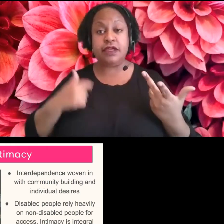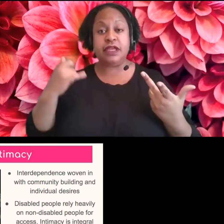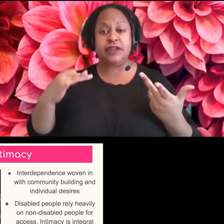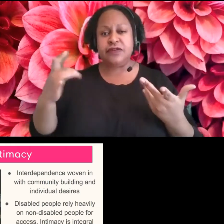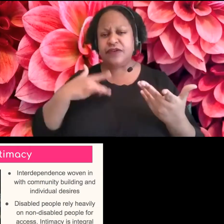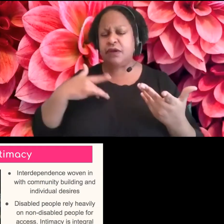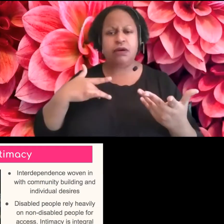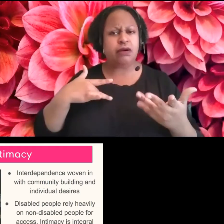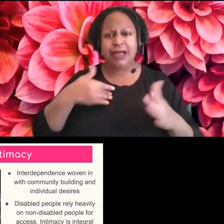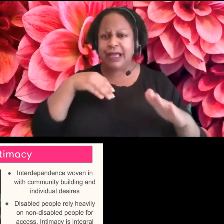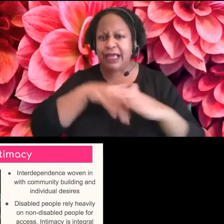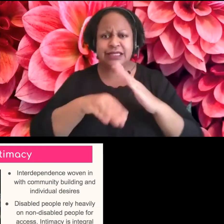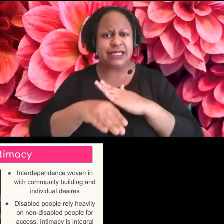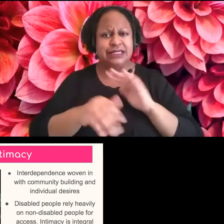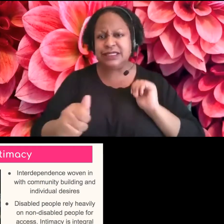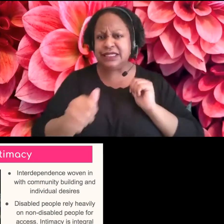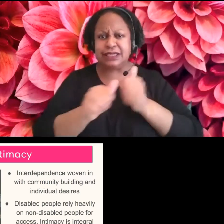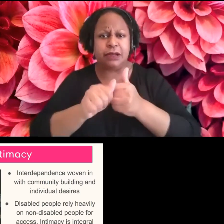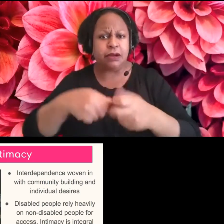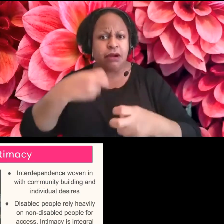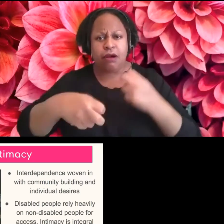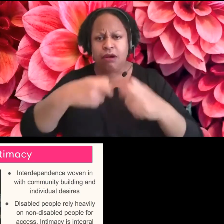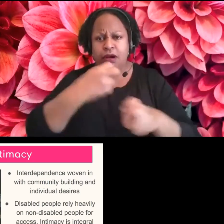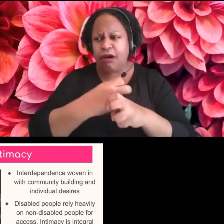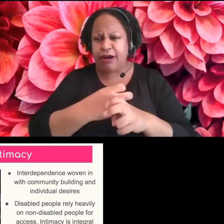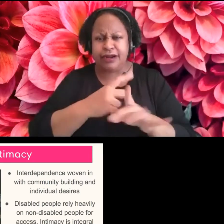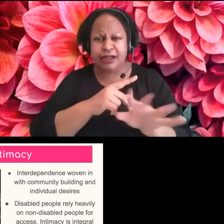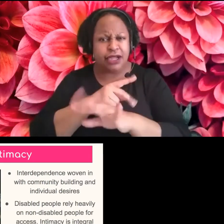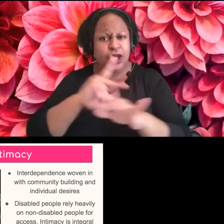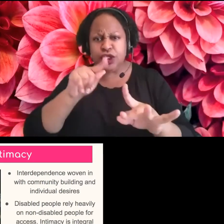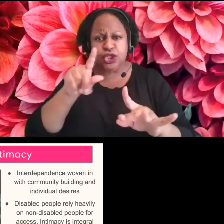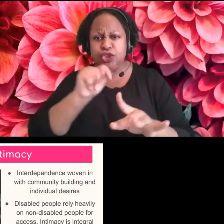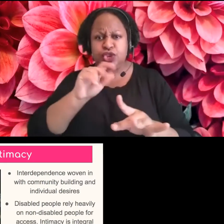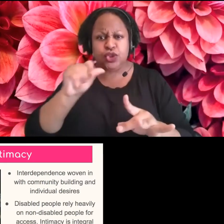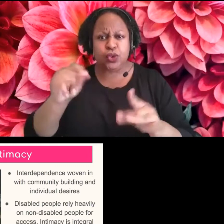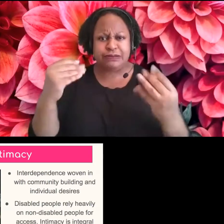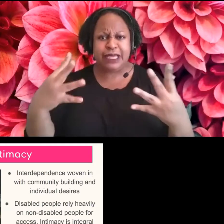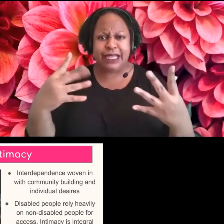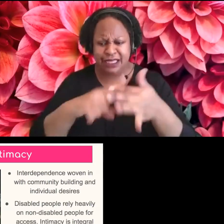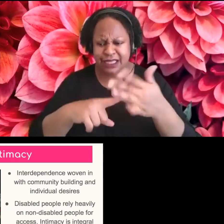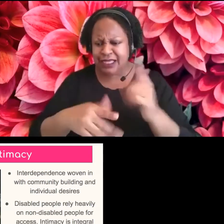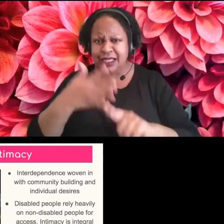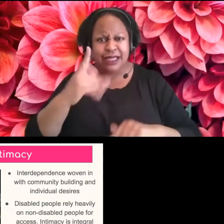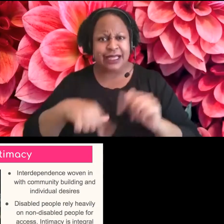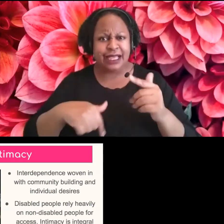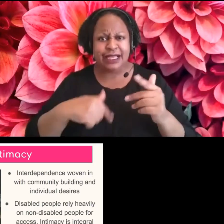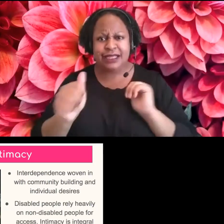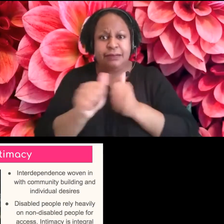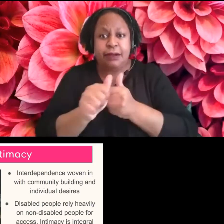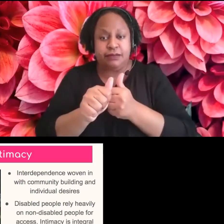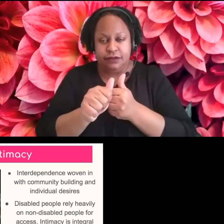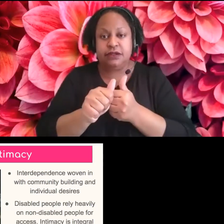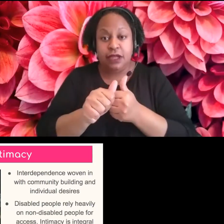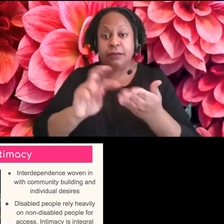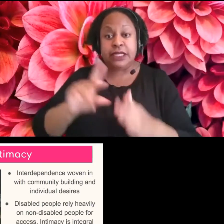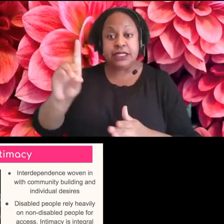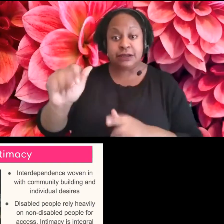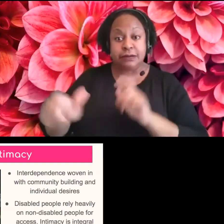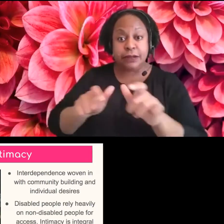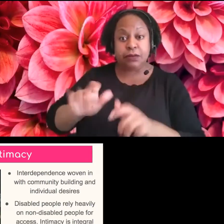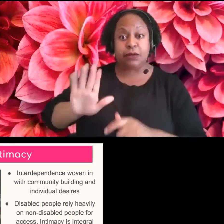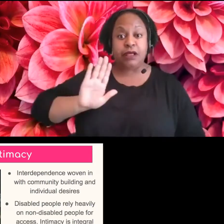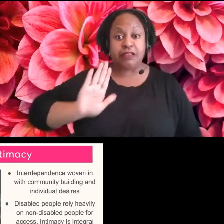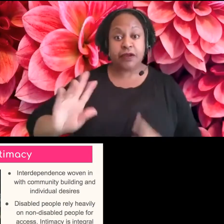keep up with access tools, that means there are disabled people having a hard time keeping up with what they can access. It directly